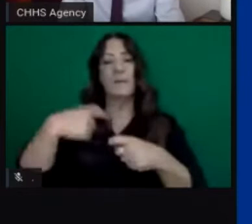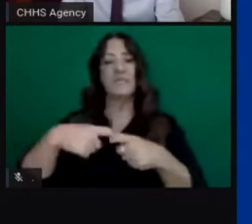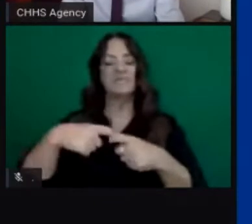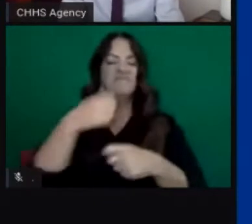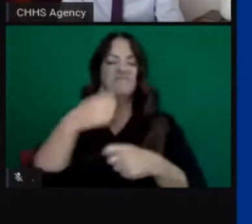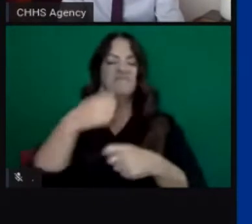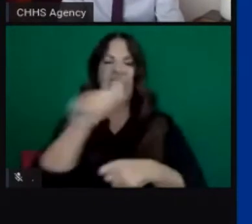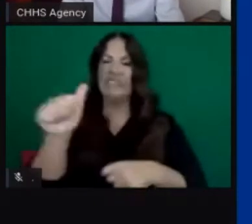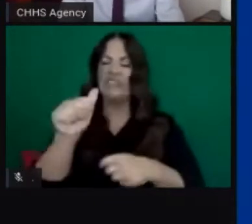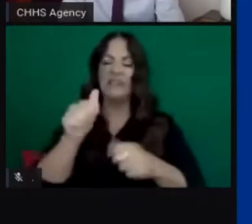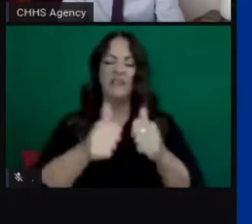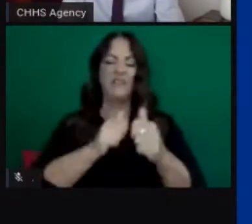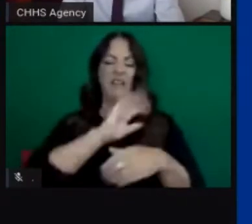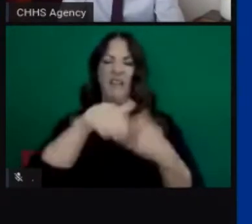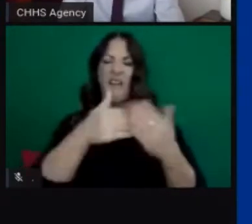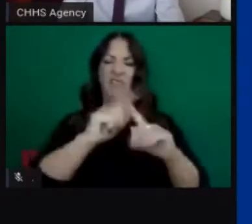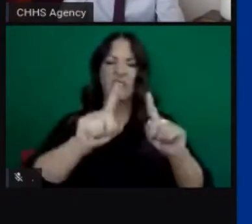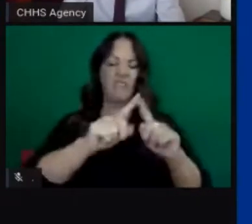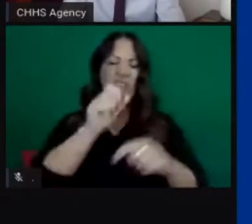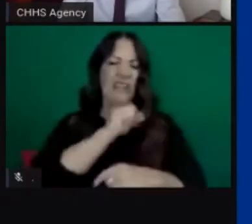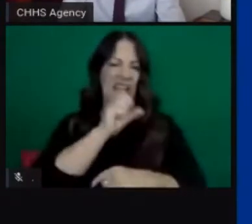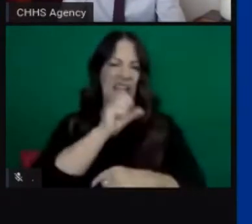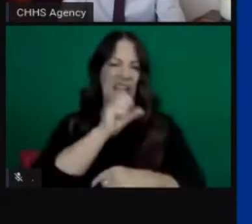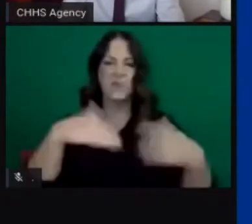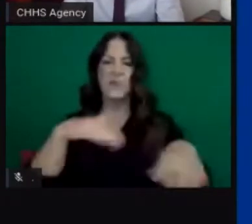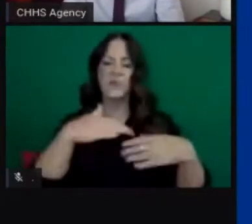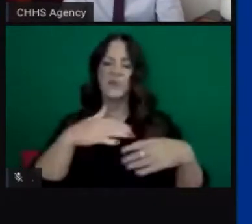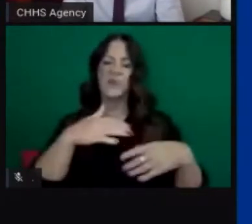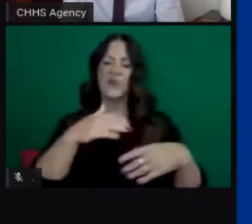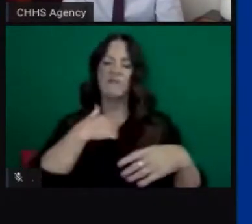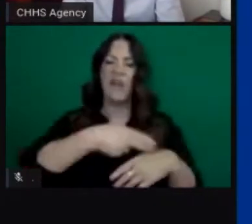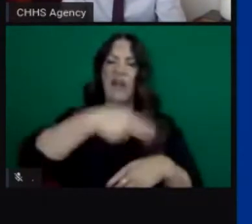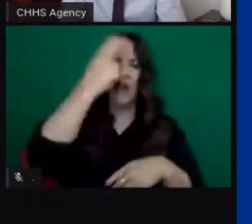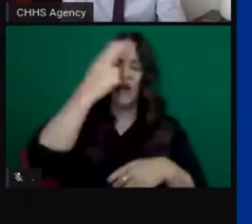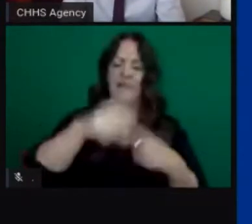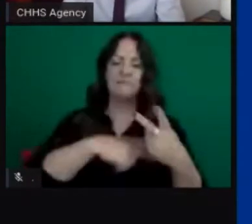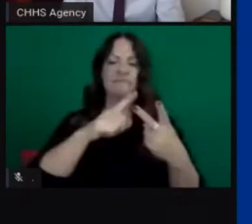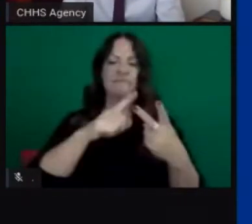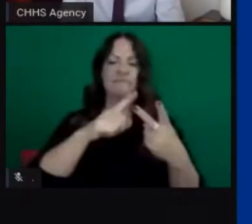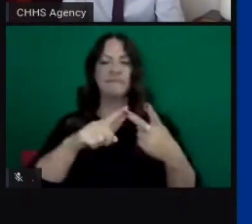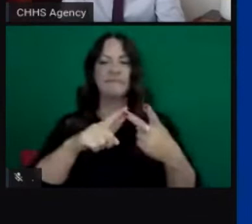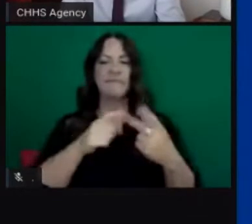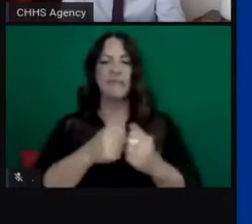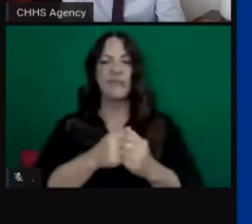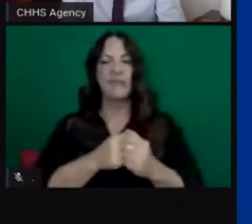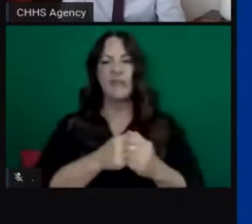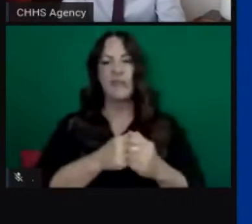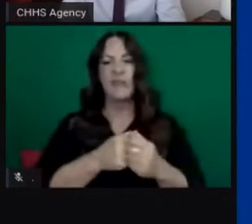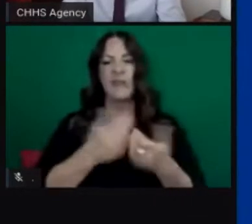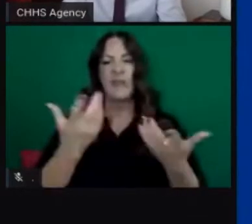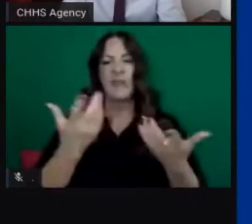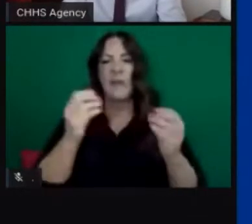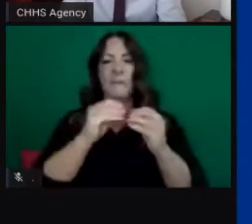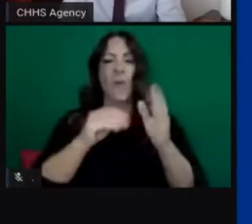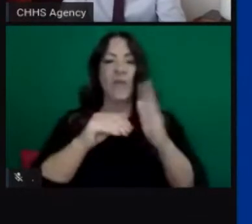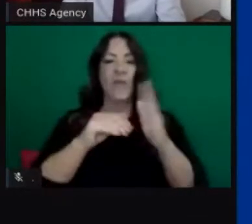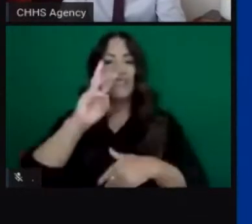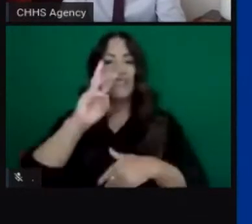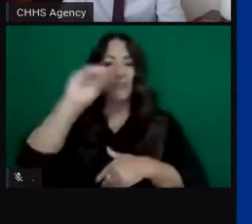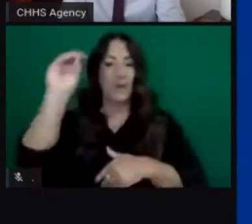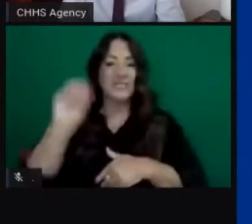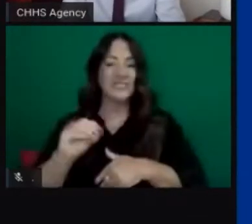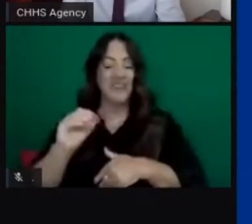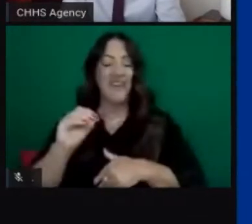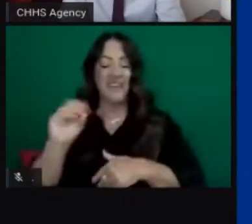group of Californians most impacted uh really 60 percent nearly 60 percent of our cases in